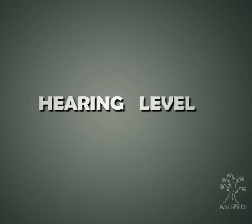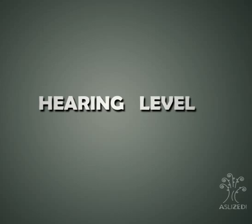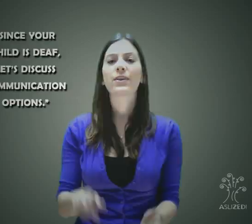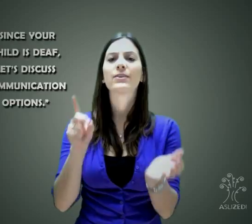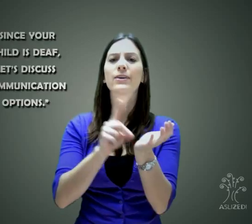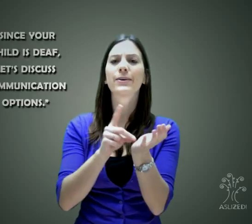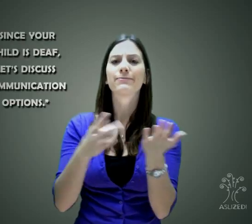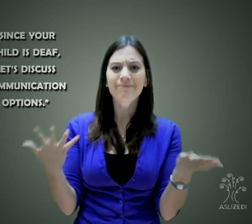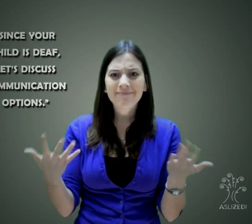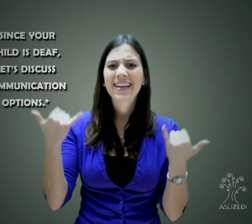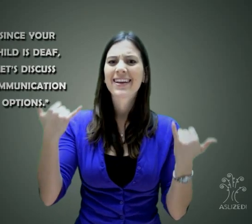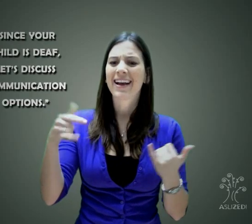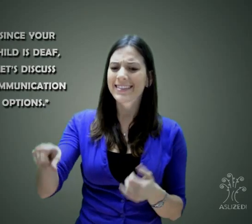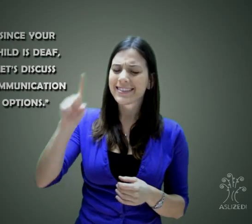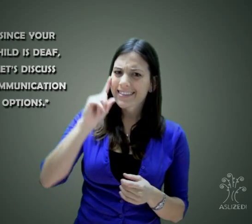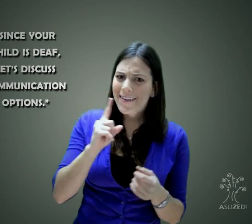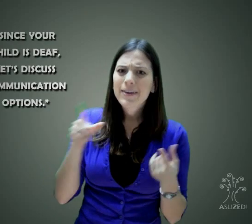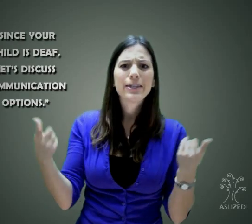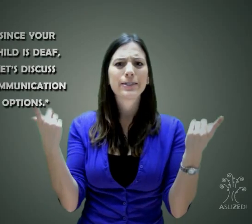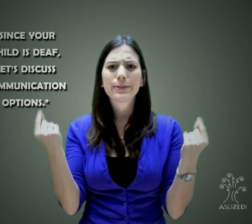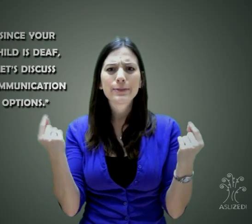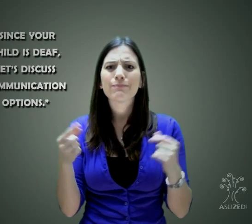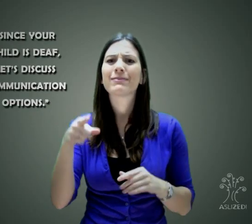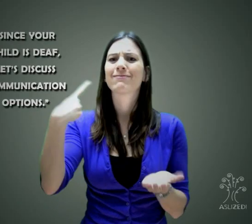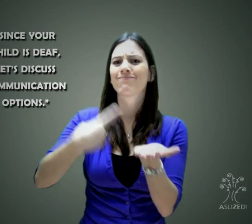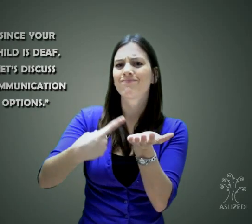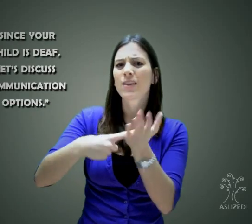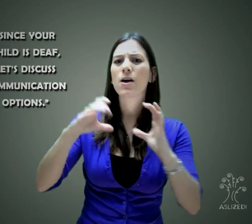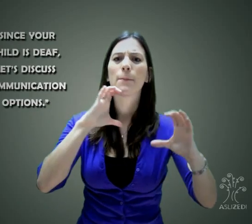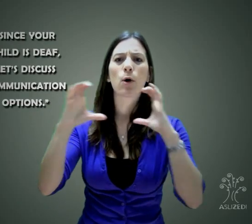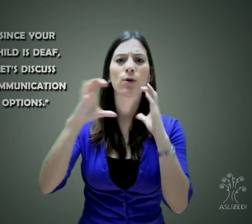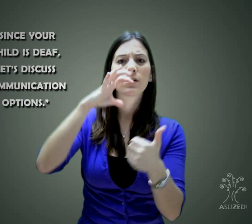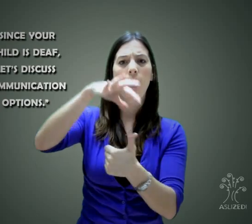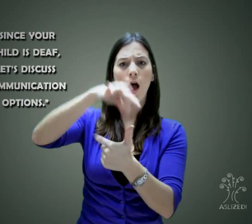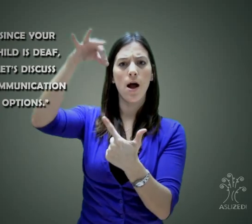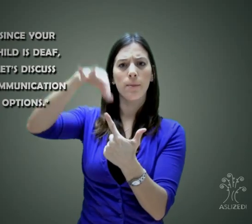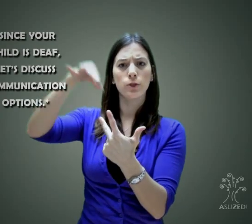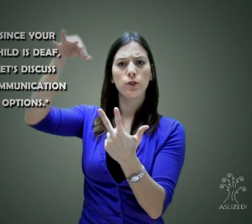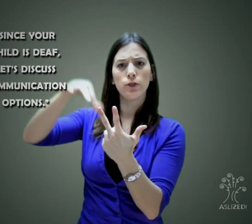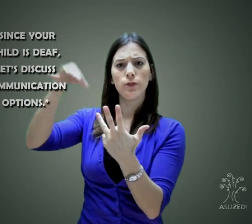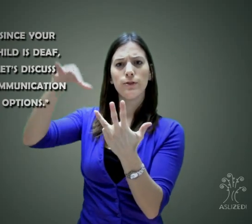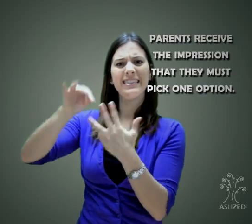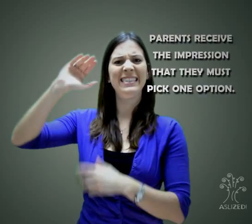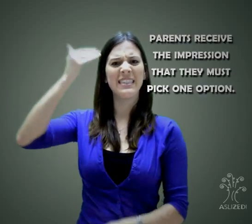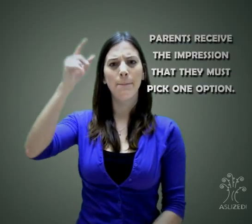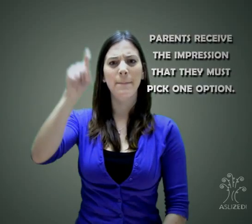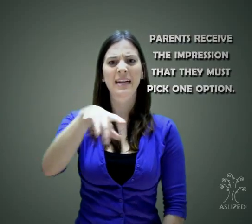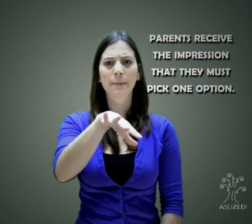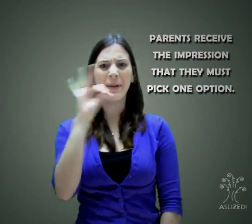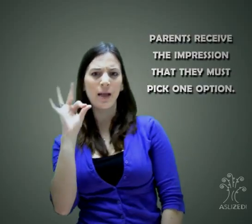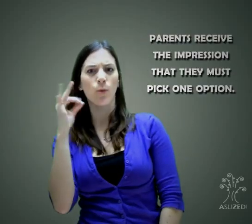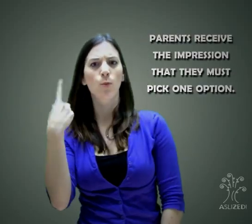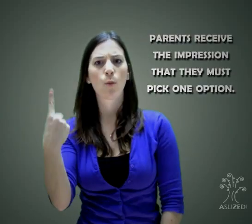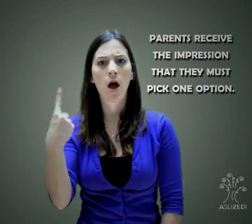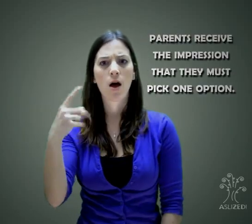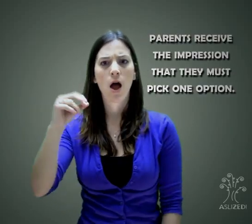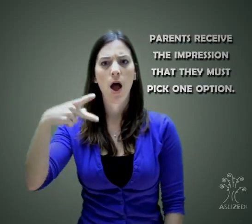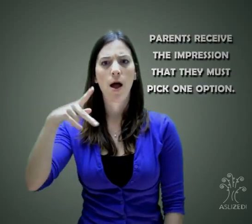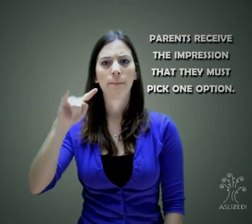Next, the doctor typically says, since your child is deaf, we need to discuss communication options. This is when parents receive the impression that they must pick